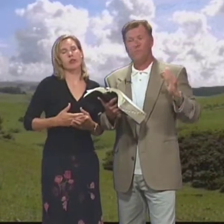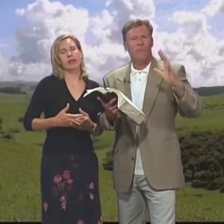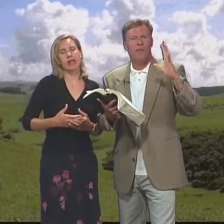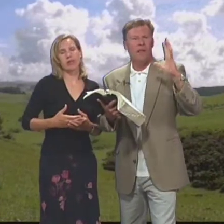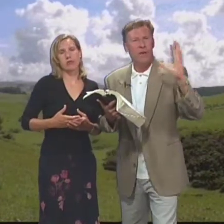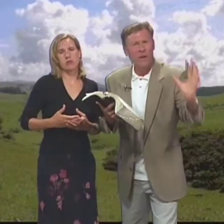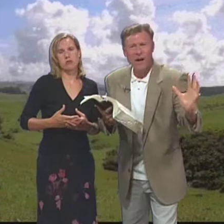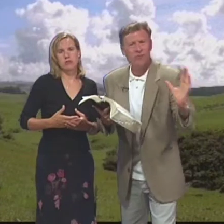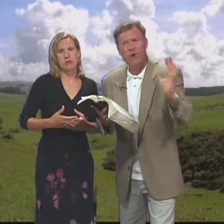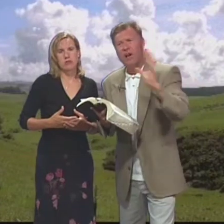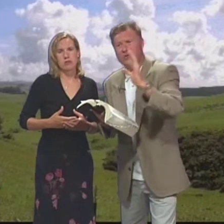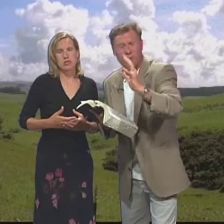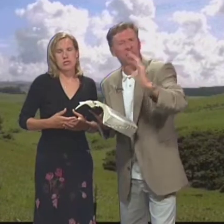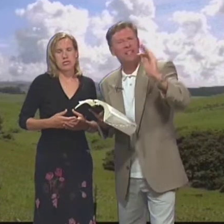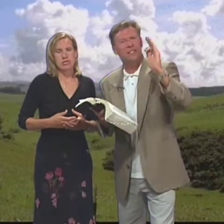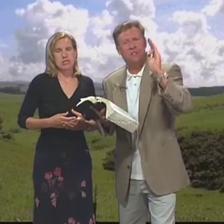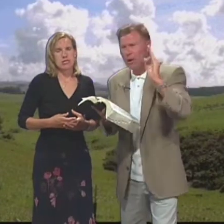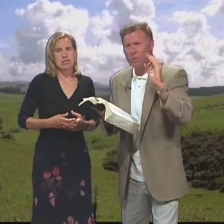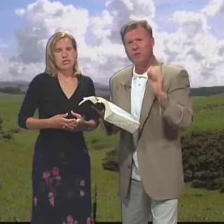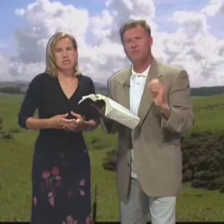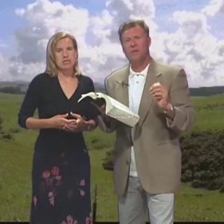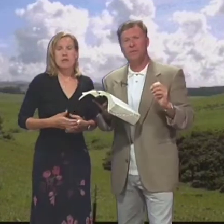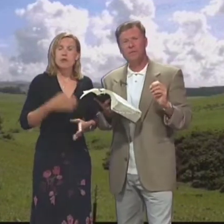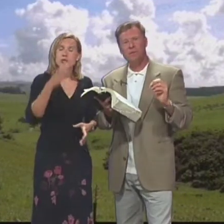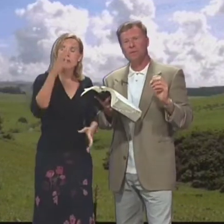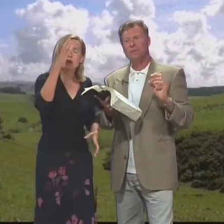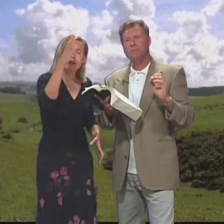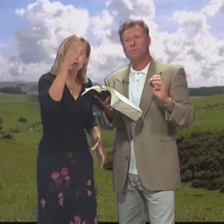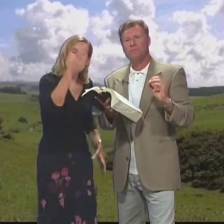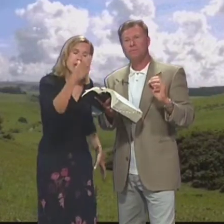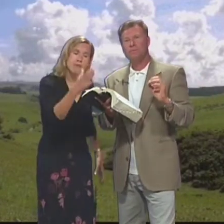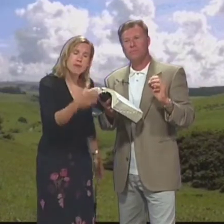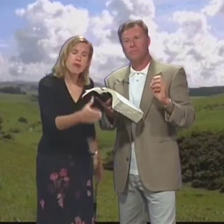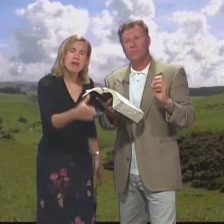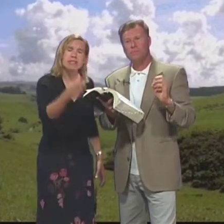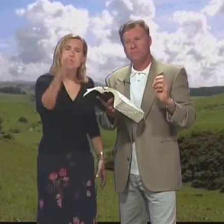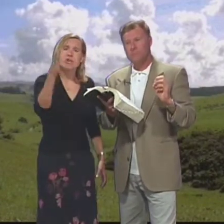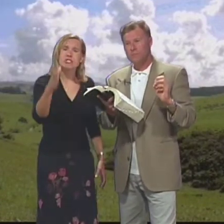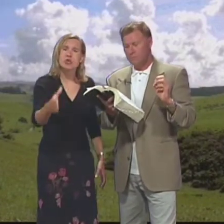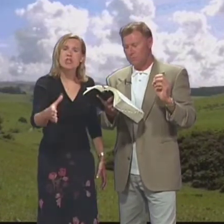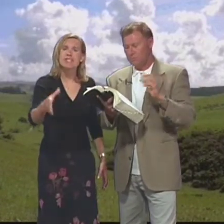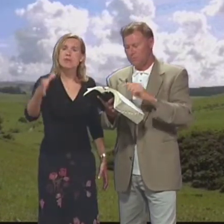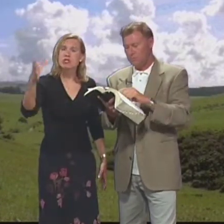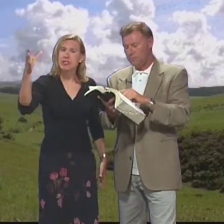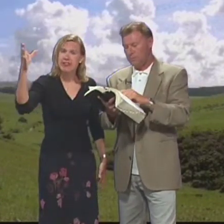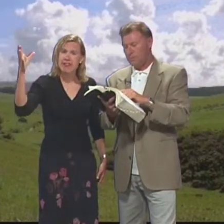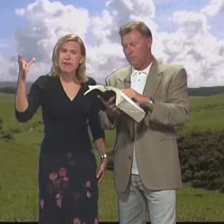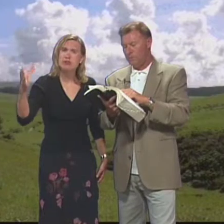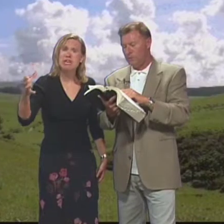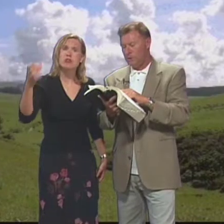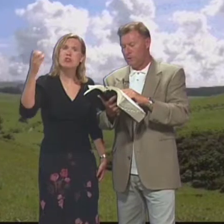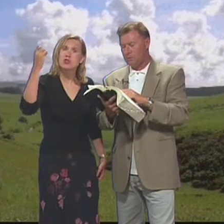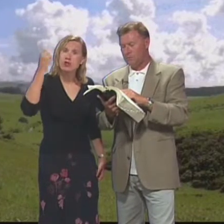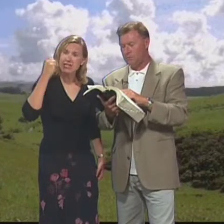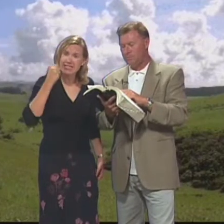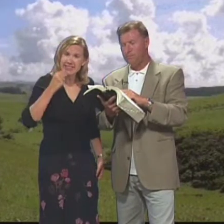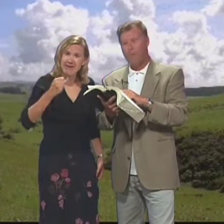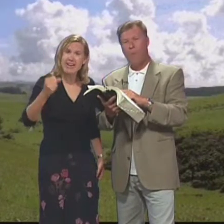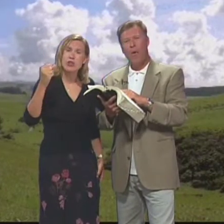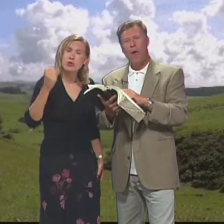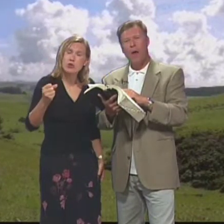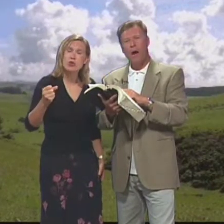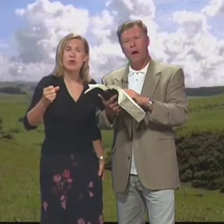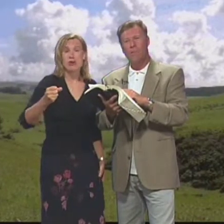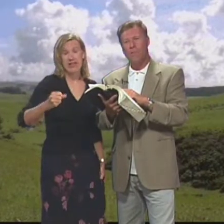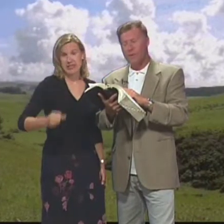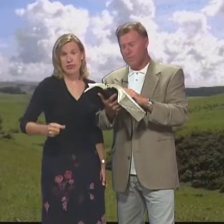Dentro del reino And we will have Trials and tribulations And hard work Sometimes Y por supuesto Que vamos a tener Pruebas Tribulaciones Y vamos a tener Que esforzarnos Y